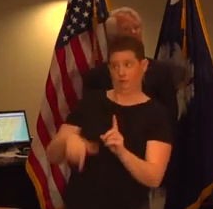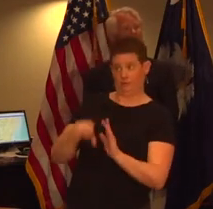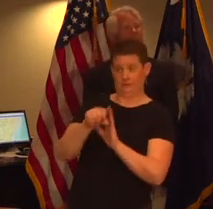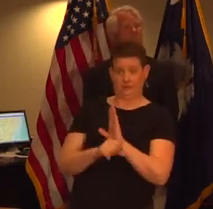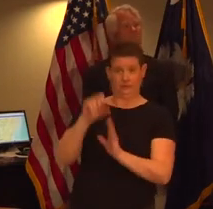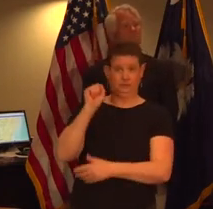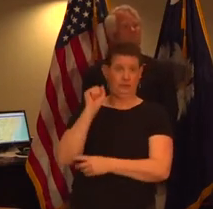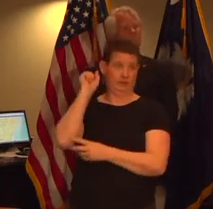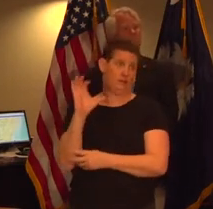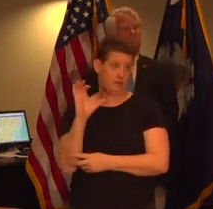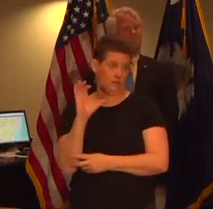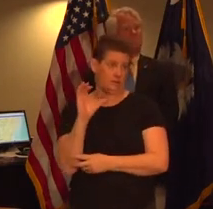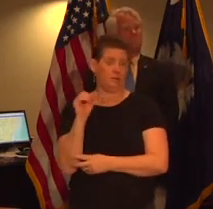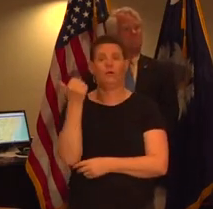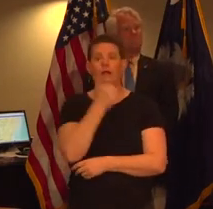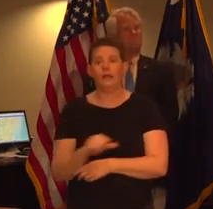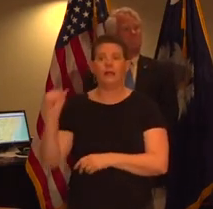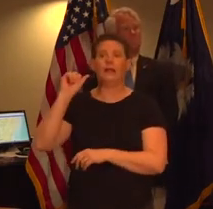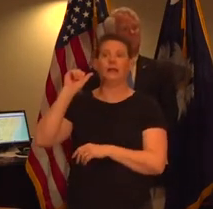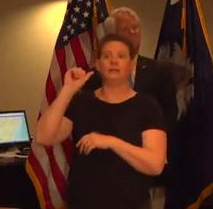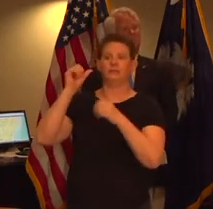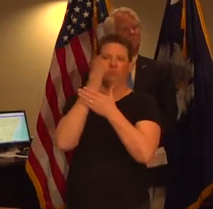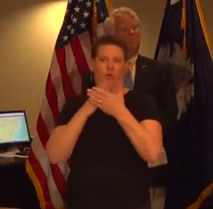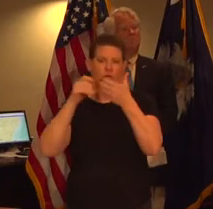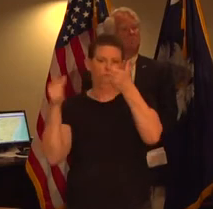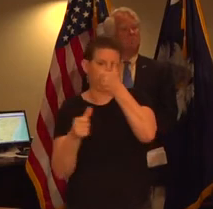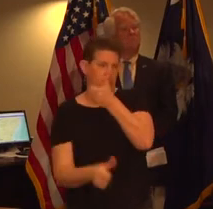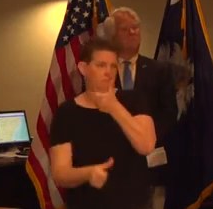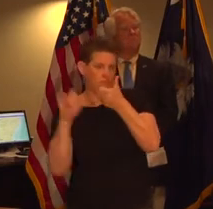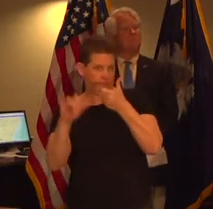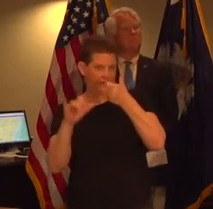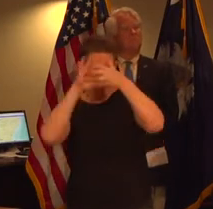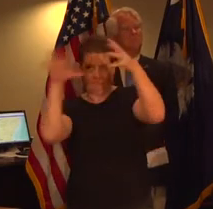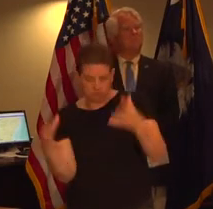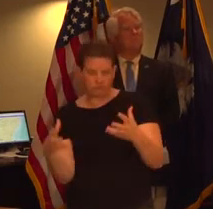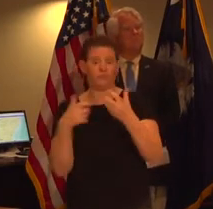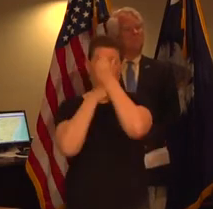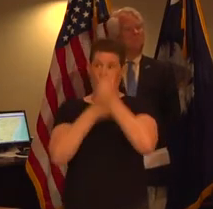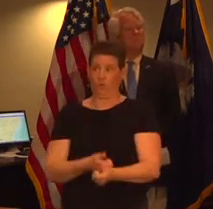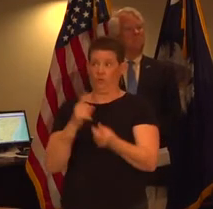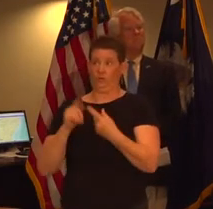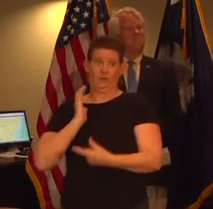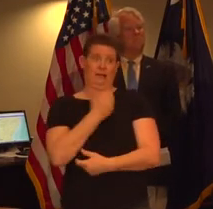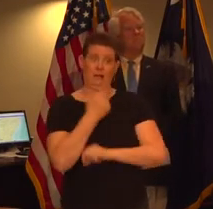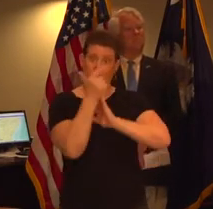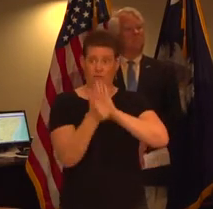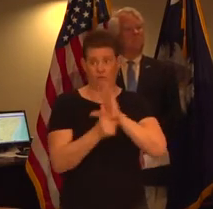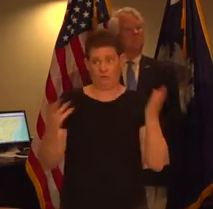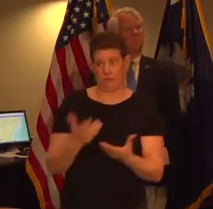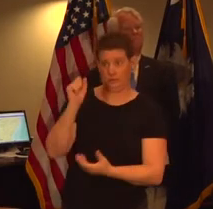or any political subdivision thereof in accordance with the south carolina code of laws